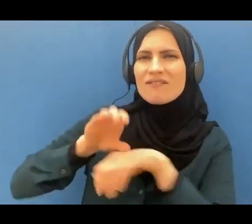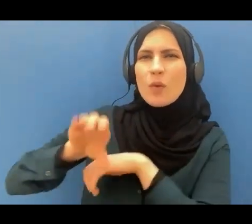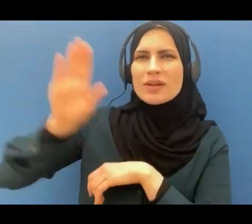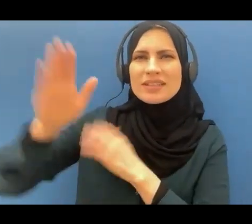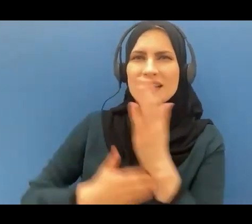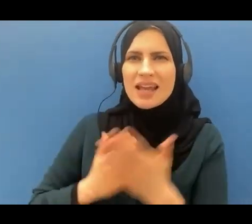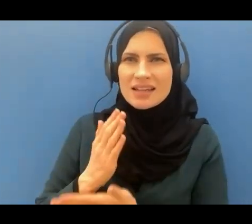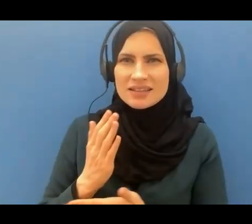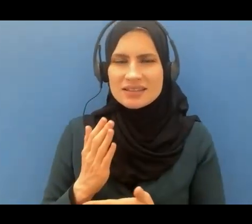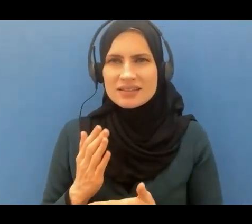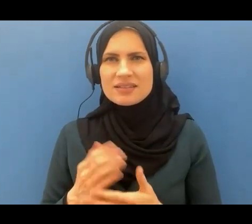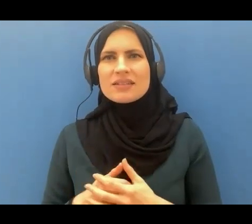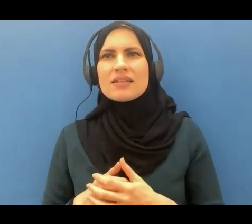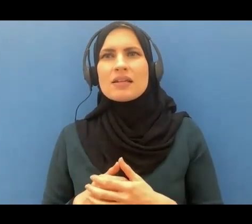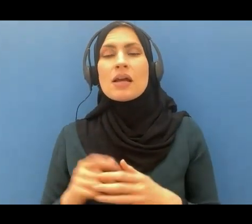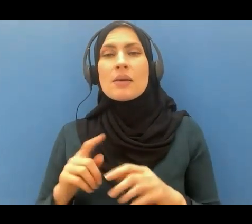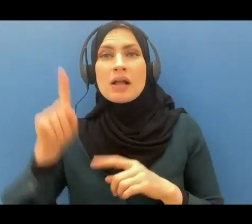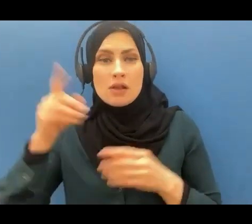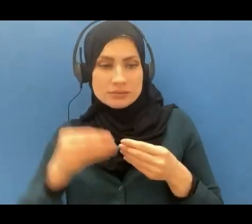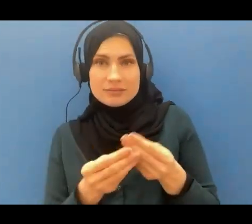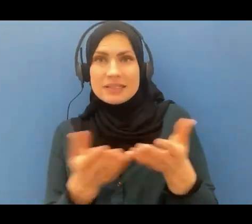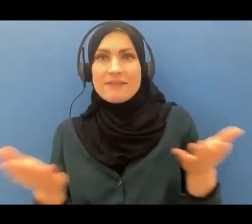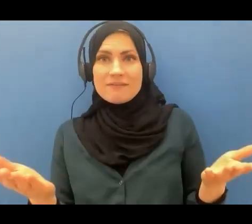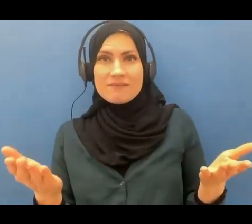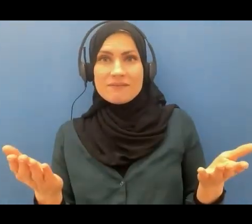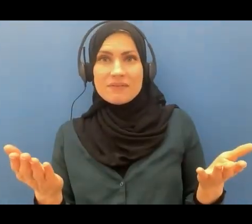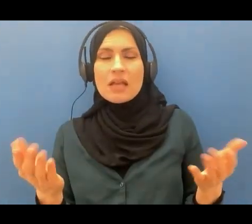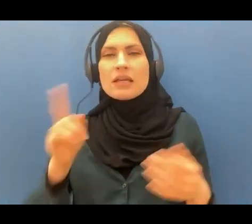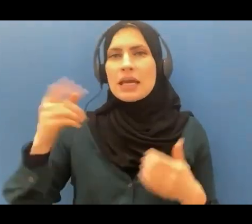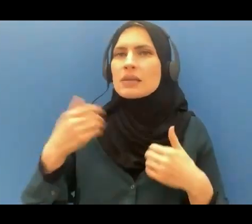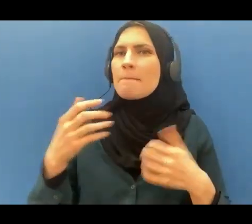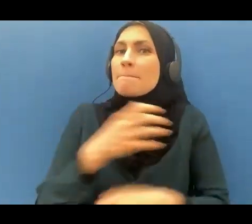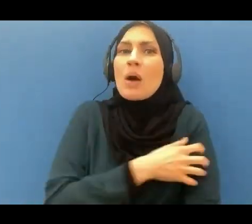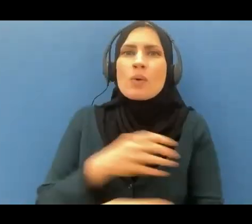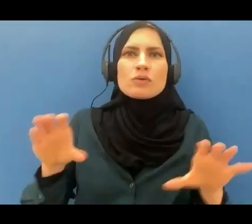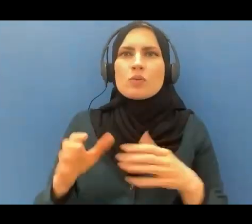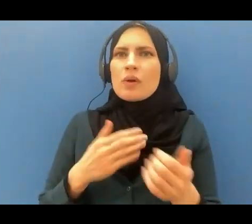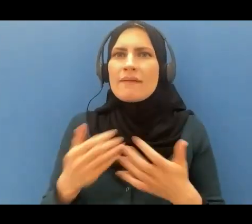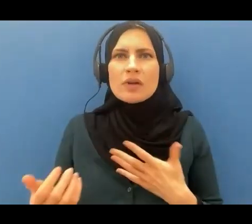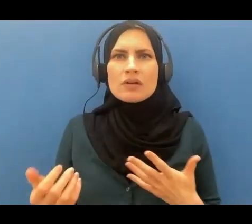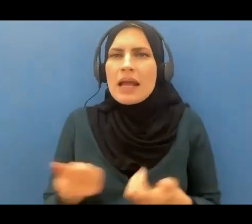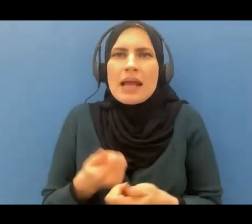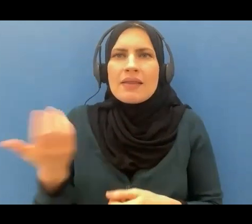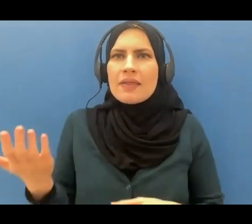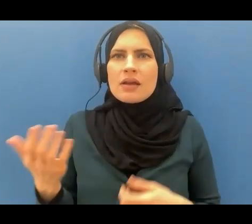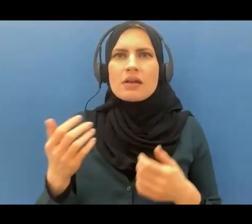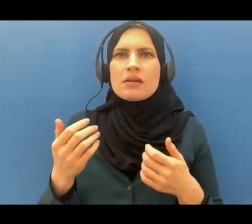he has he the power to do anything without being questioned or stopped